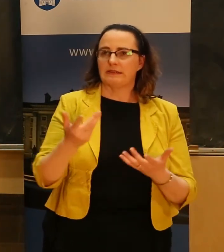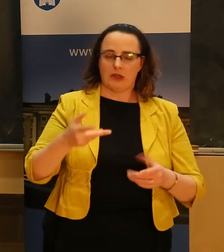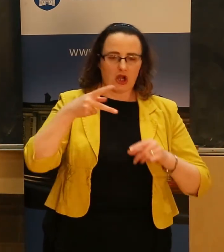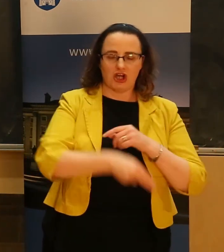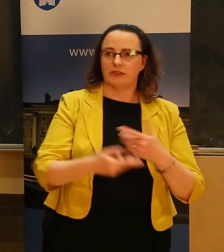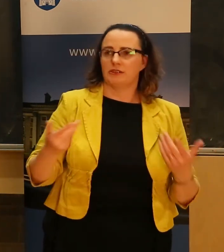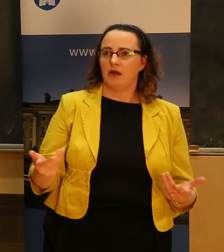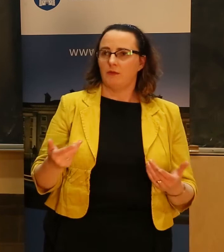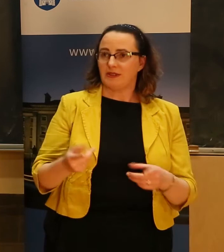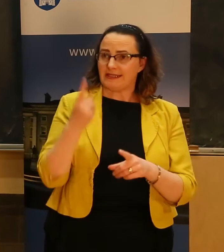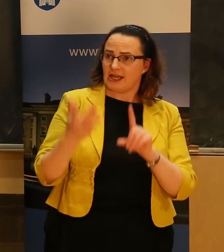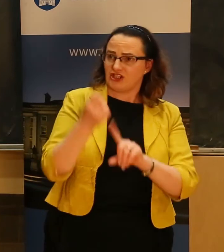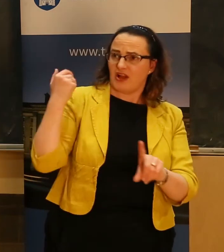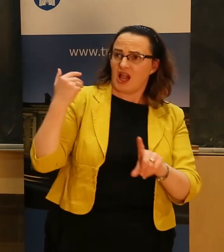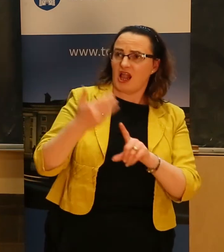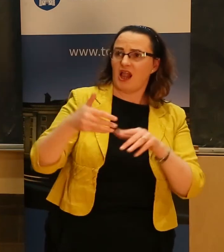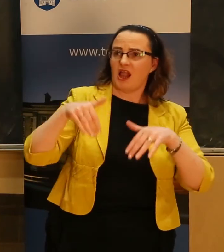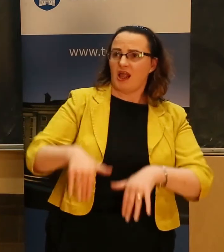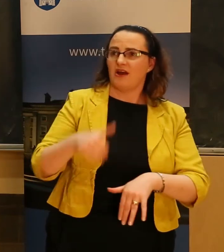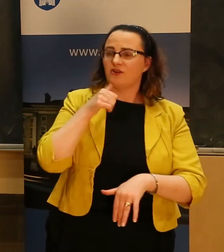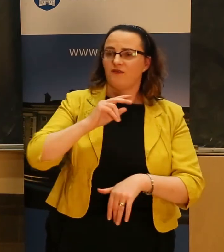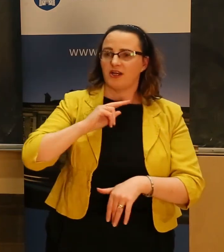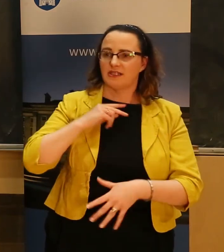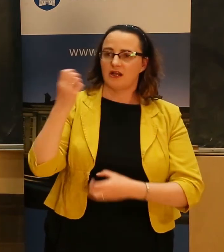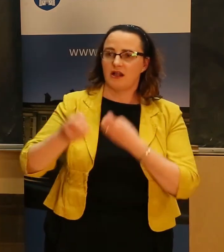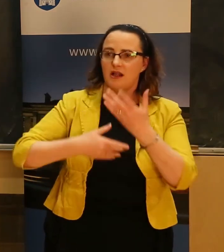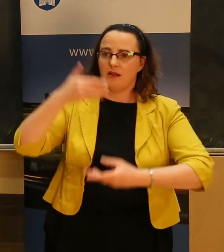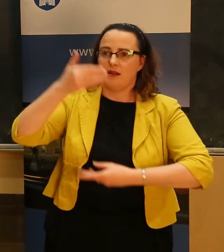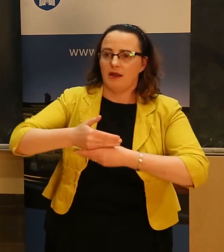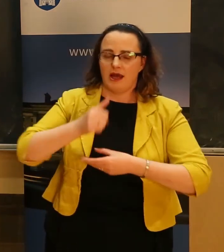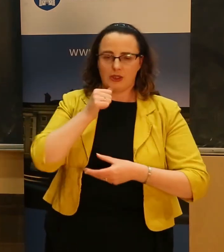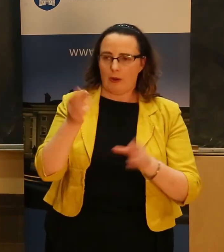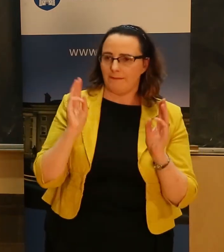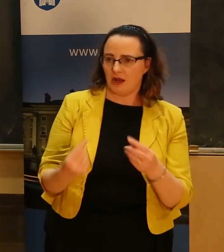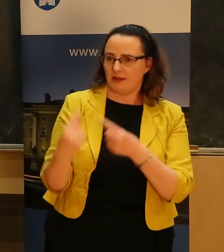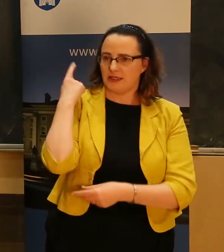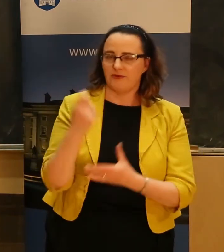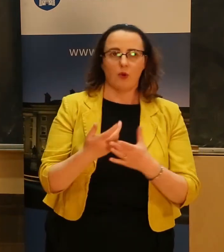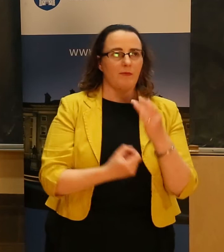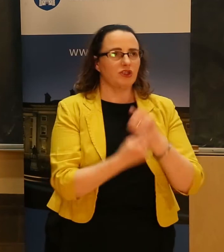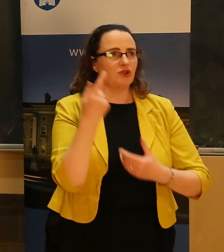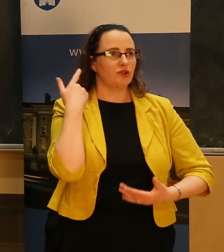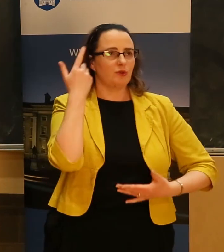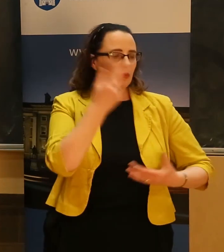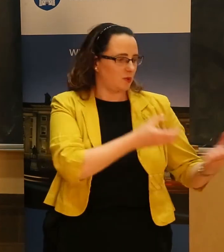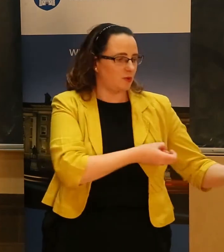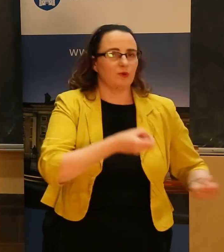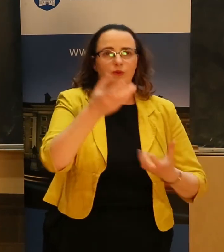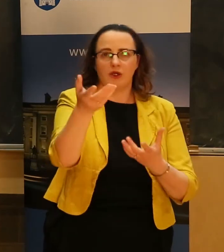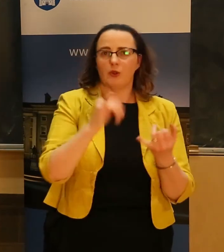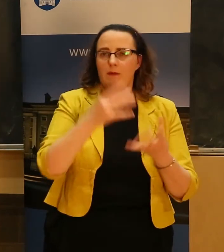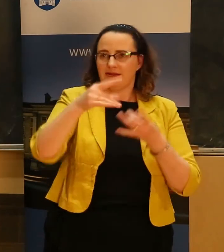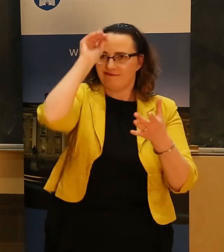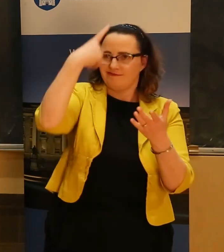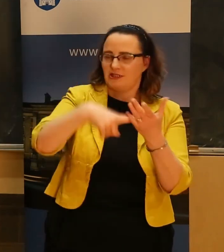the groundbreaking work that was happening. I had no power and no platform to make them, those who make the